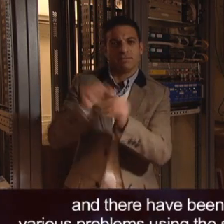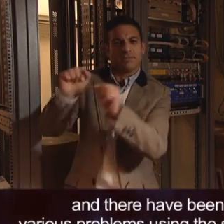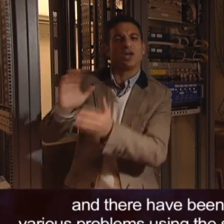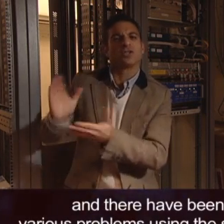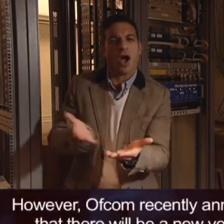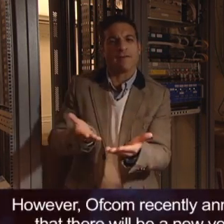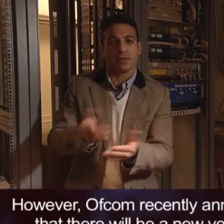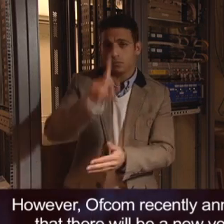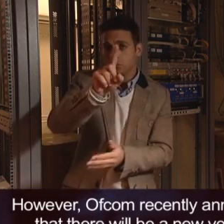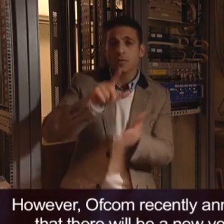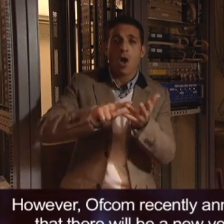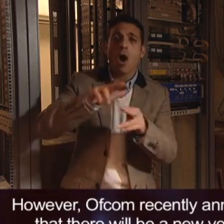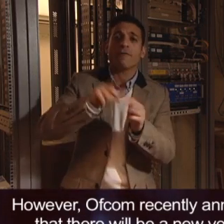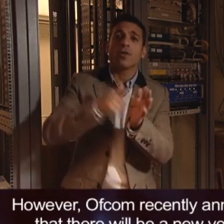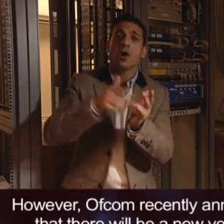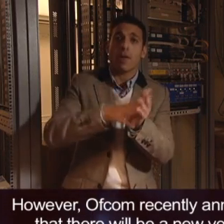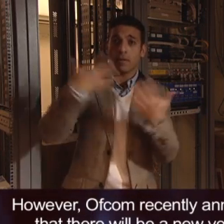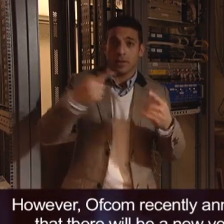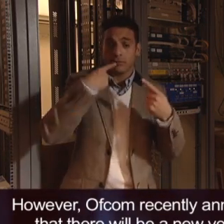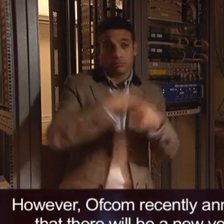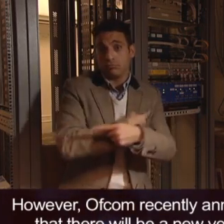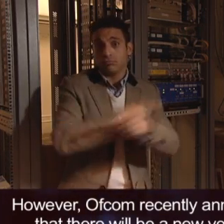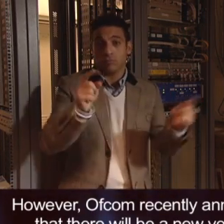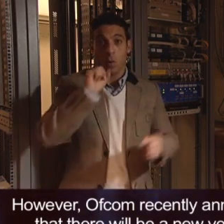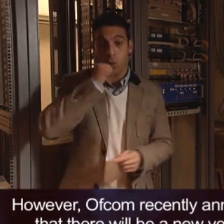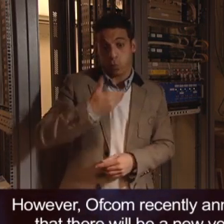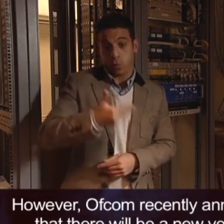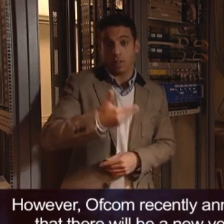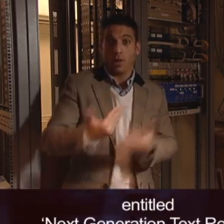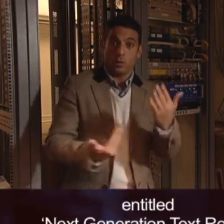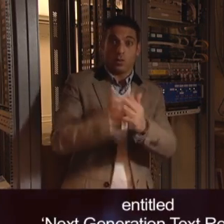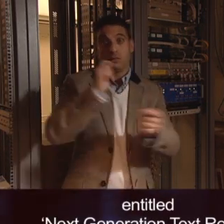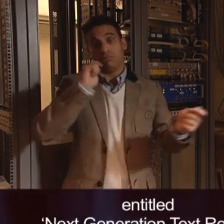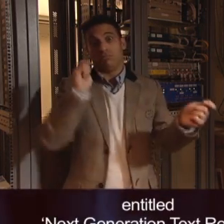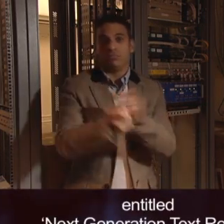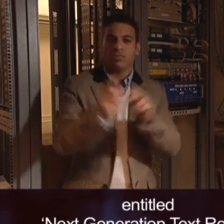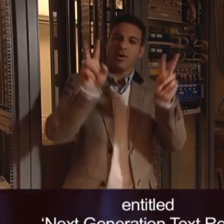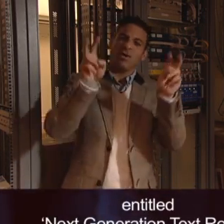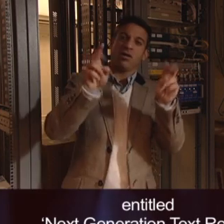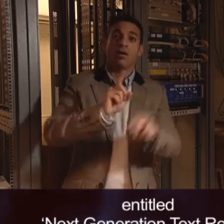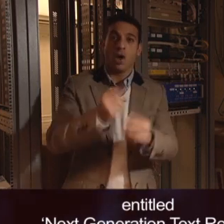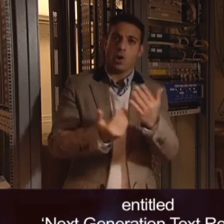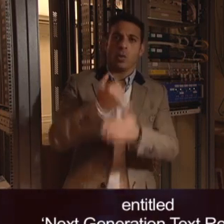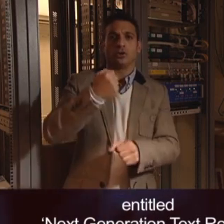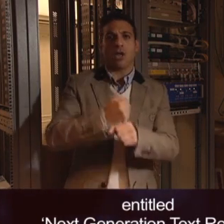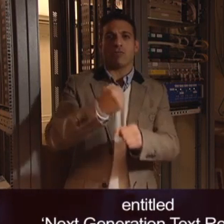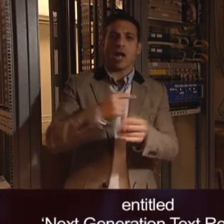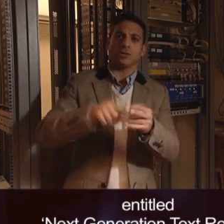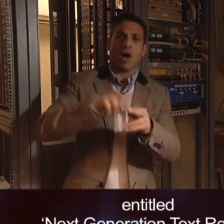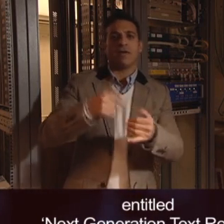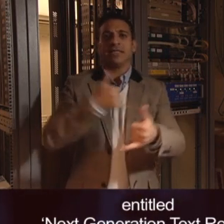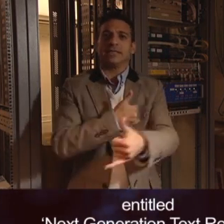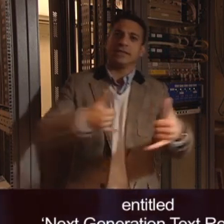service. However, Ofcom recently announced that there will be a new version entitled Next Generation Text